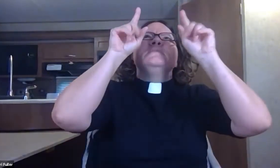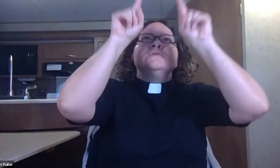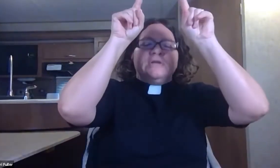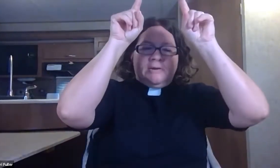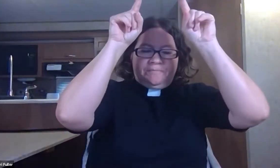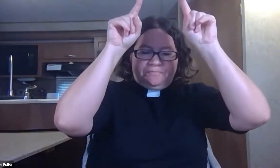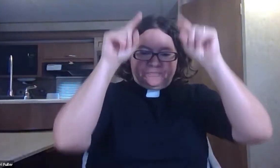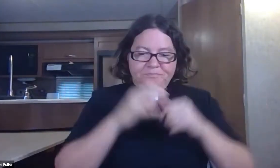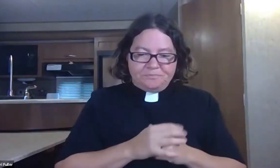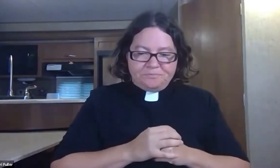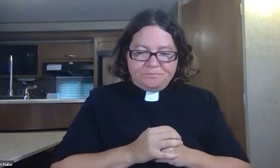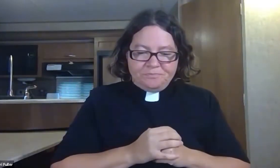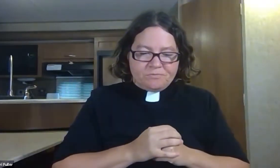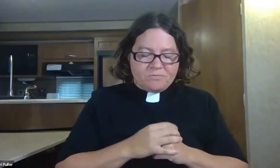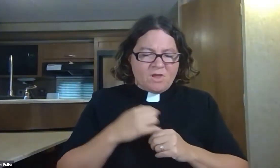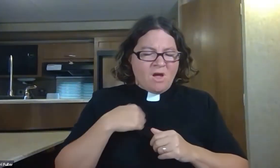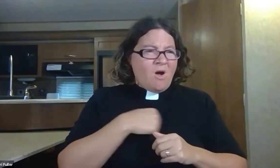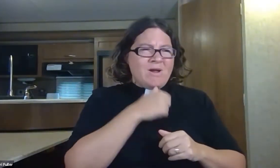we have to keep our eyes on God.